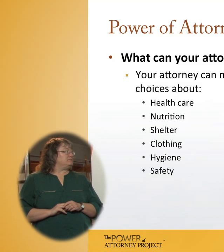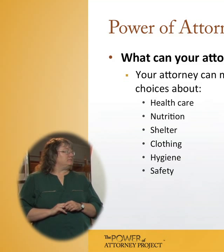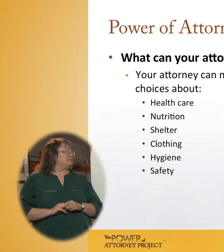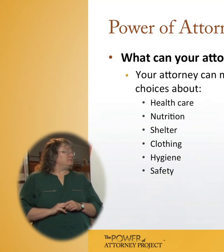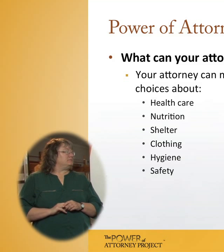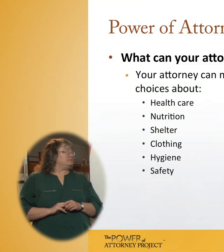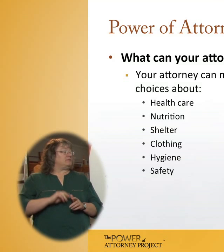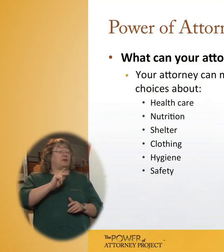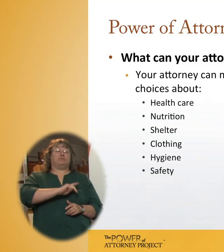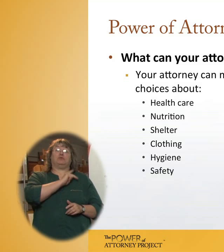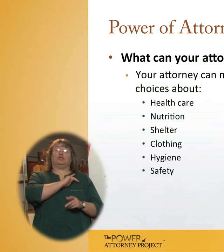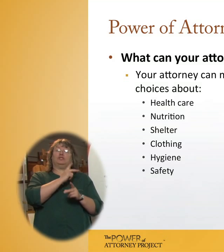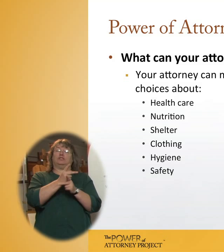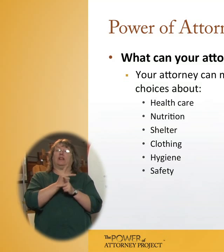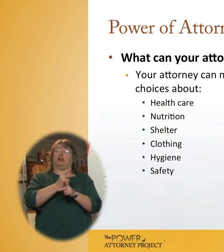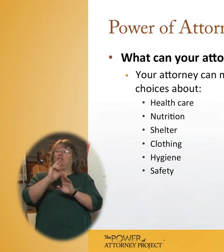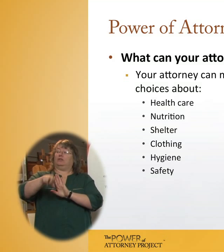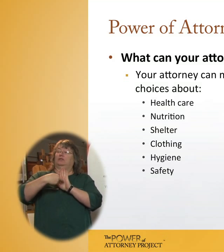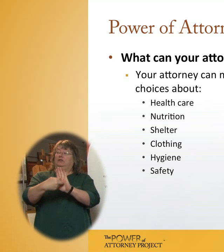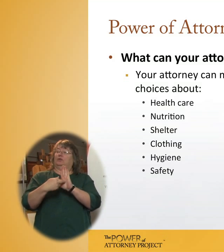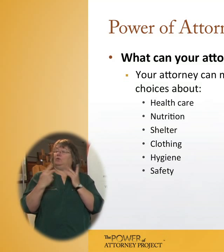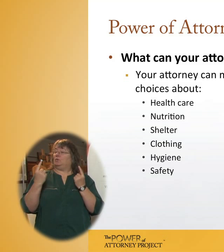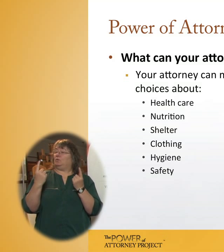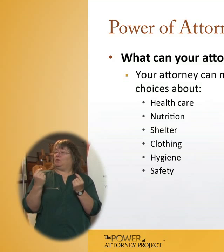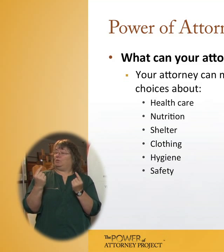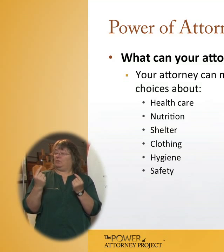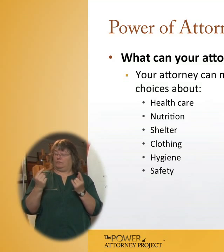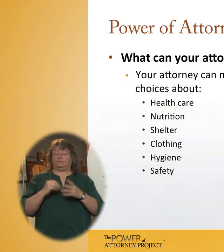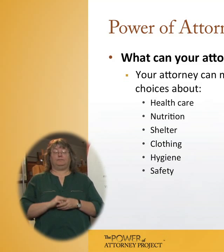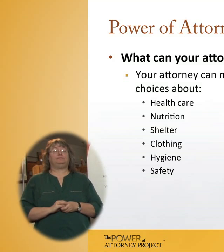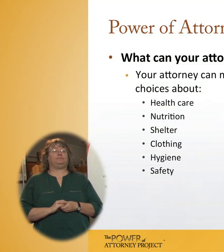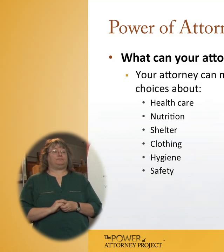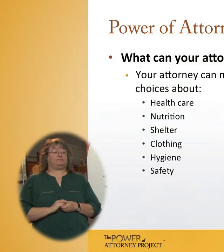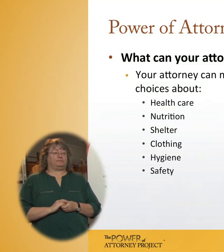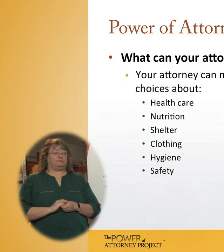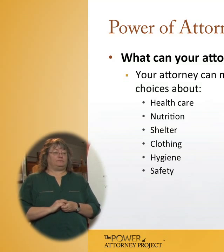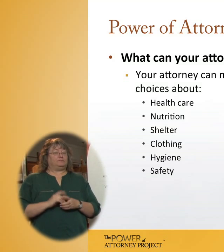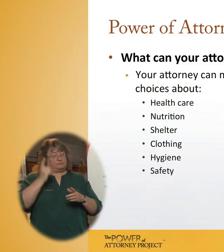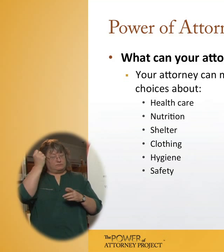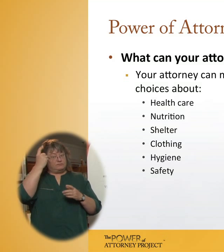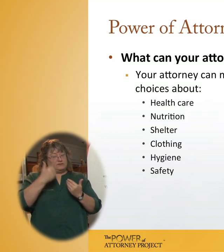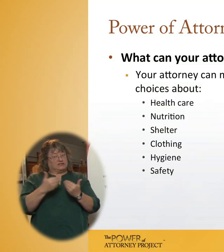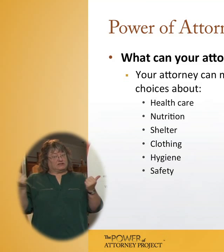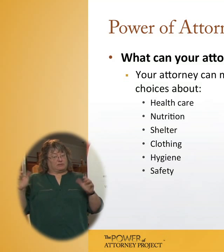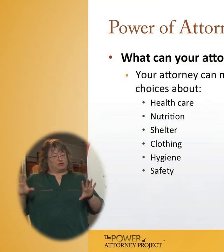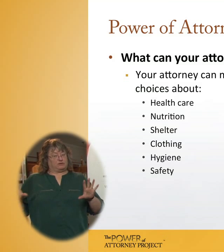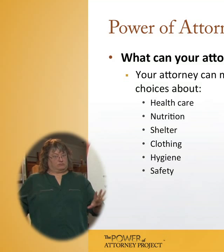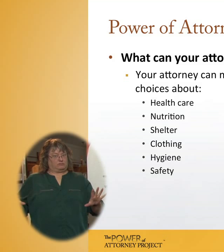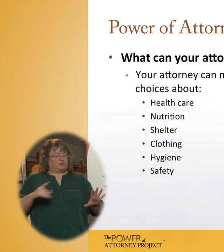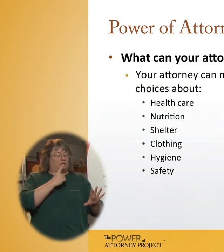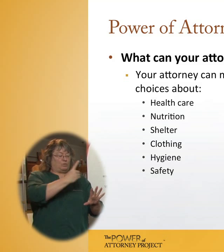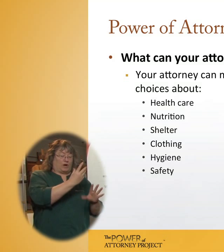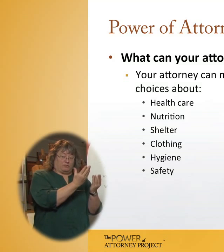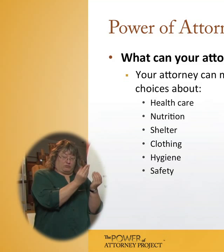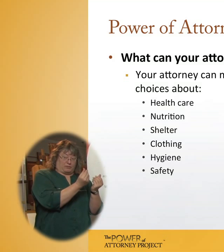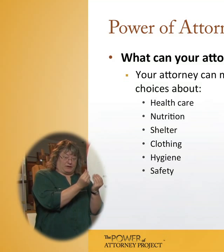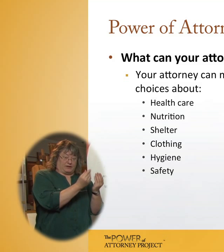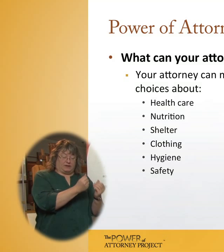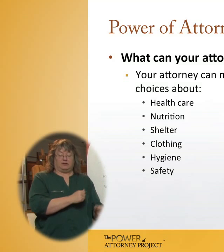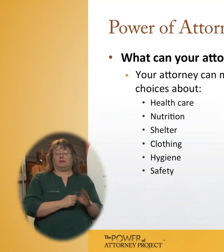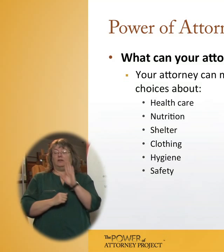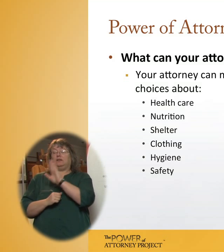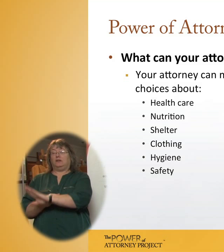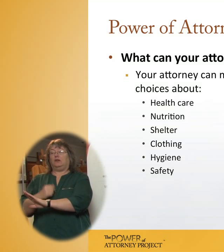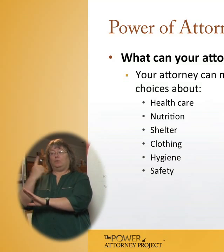What can your personal care attorney do? So again, we've moved on. These are separate documents. So you've prepared your power of attorney for